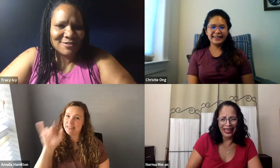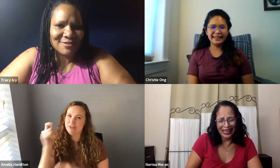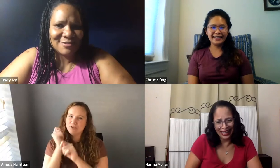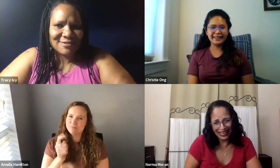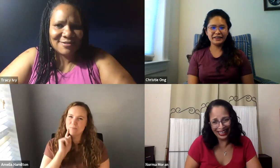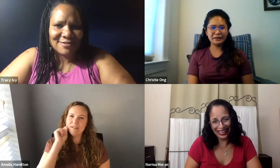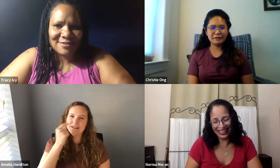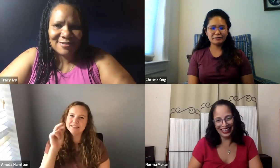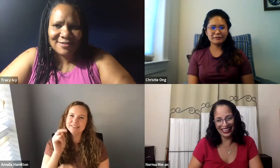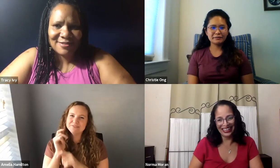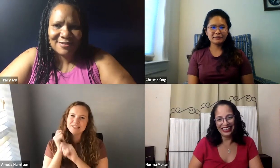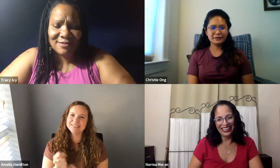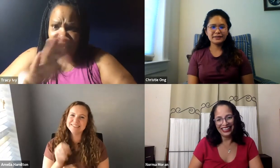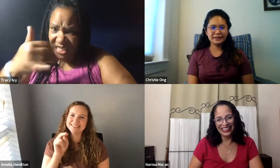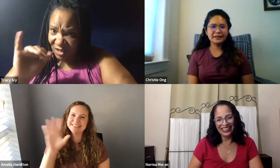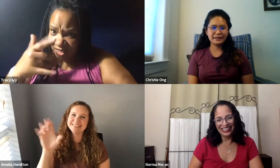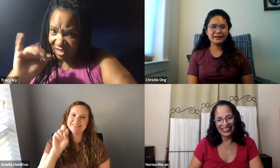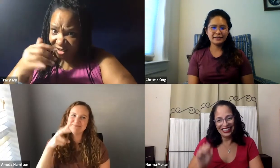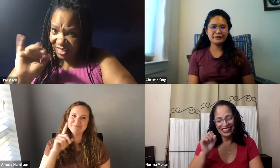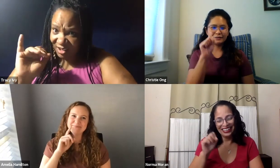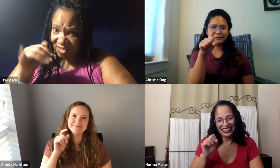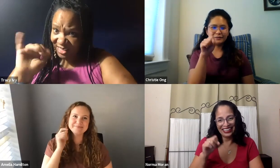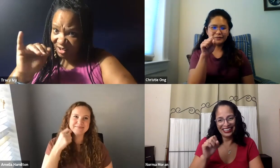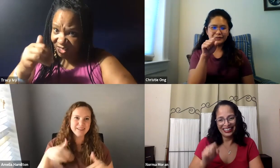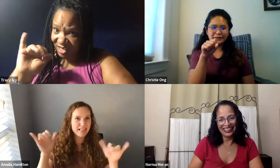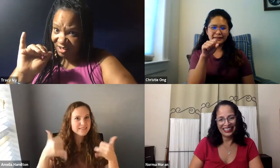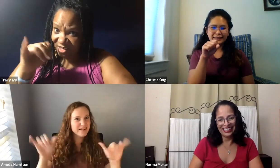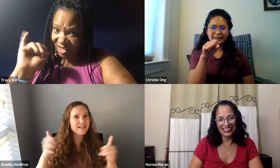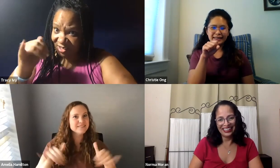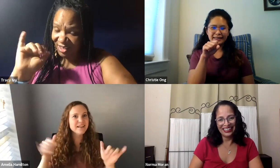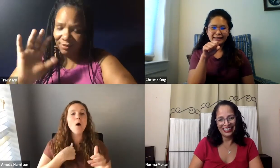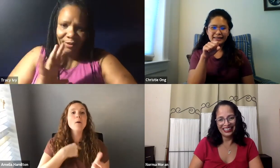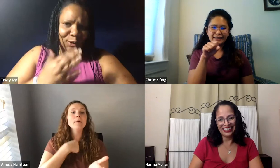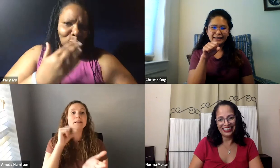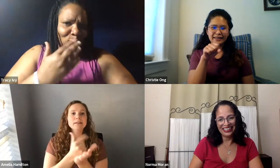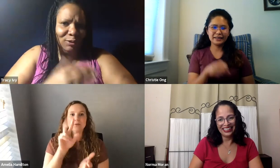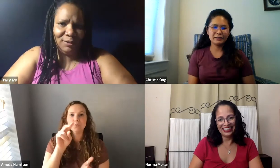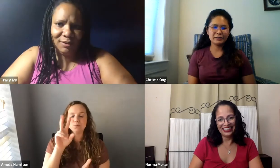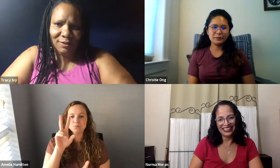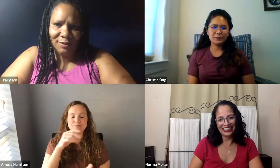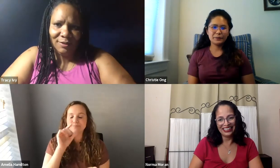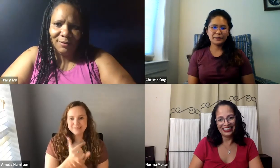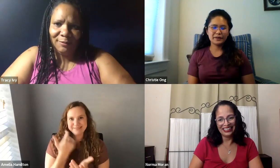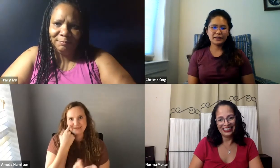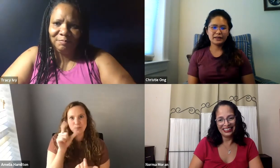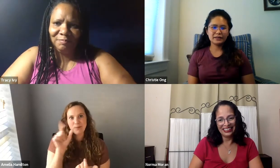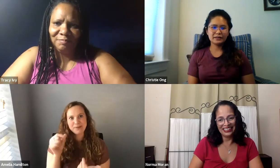Yeah, you're a baby. You just graduated. I think it's a fun tradition, though, that they're still keeping up. I